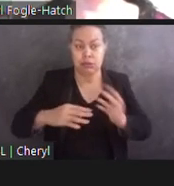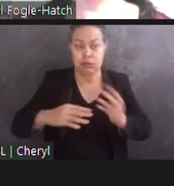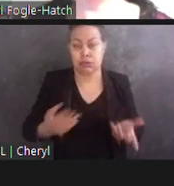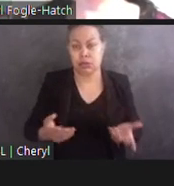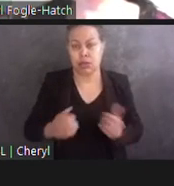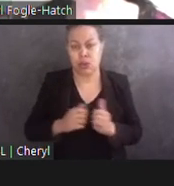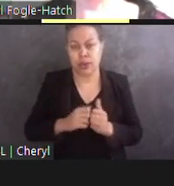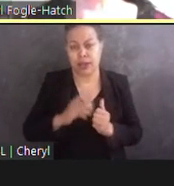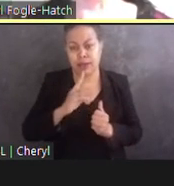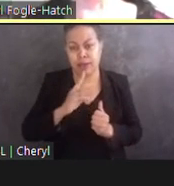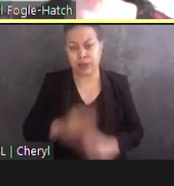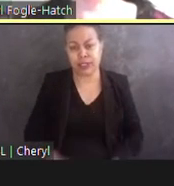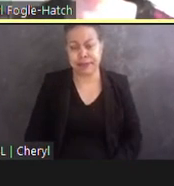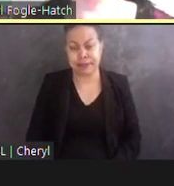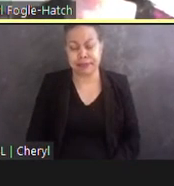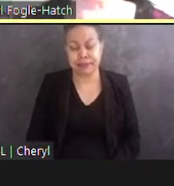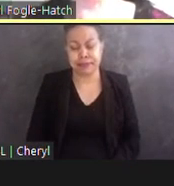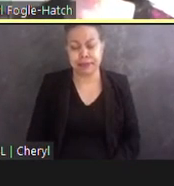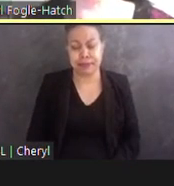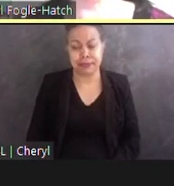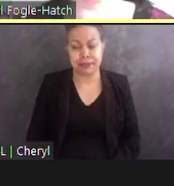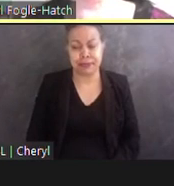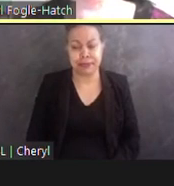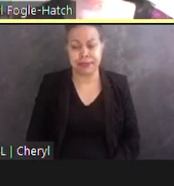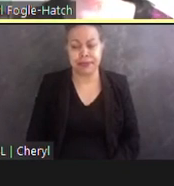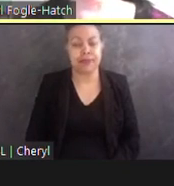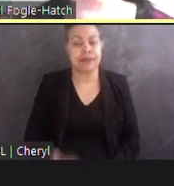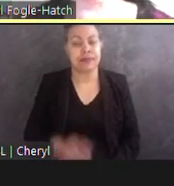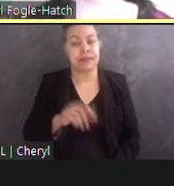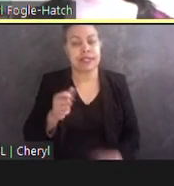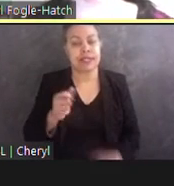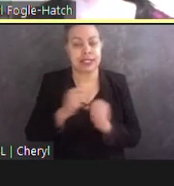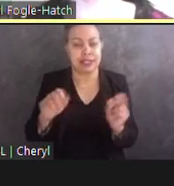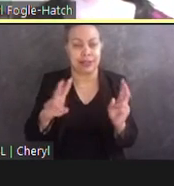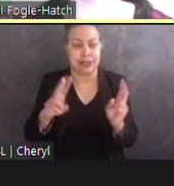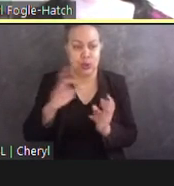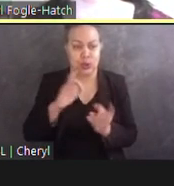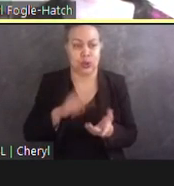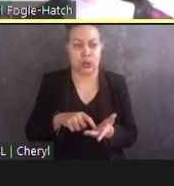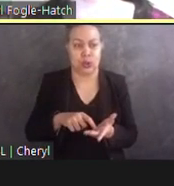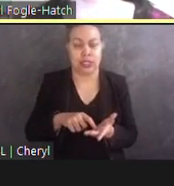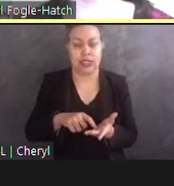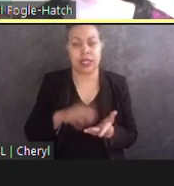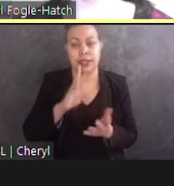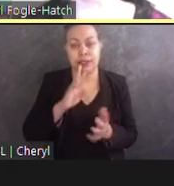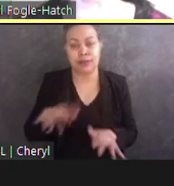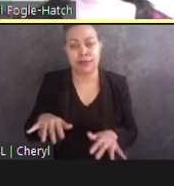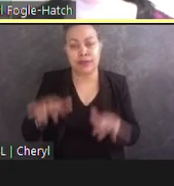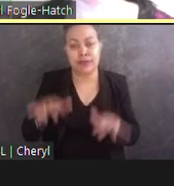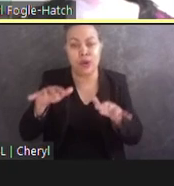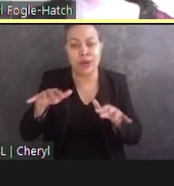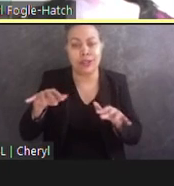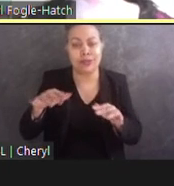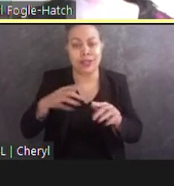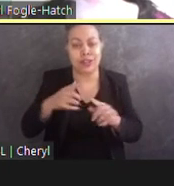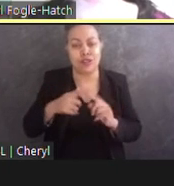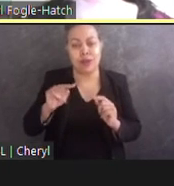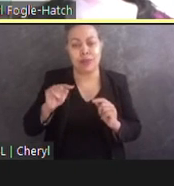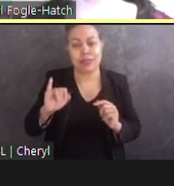Thank you, Mary. The other safety issue that we noticed was flooding of the tidal basin that covered the sidewalk.